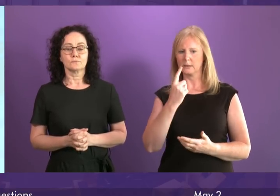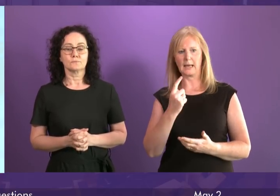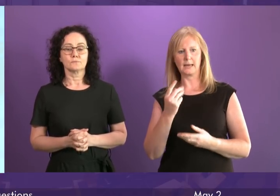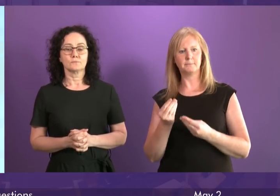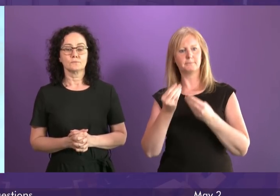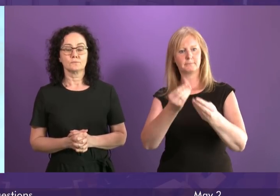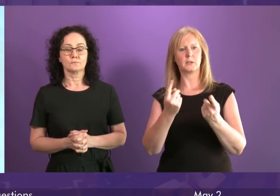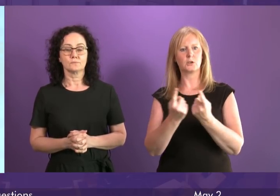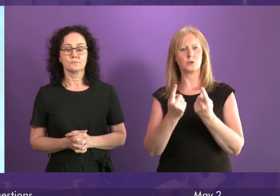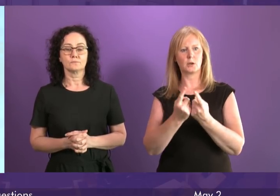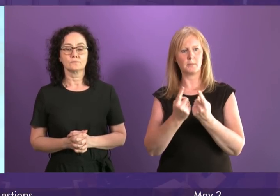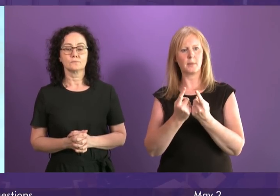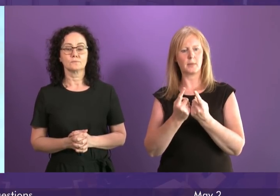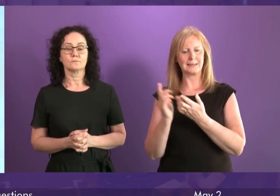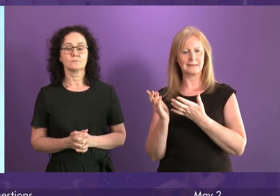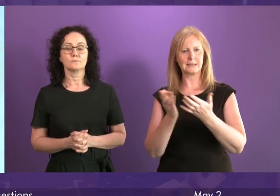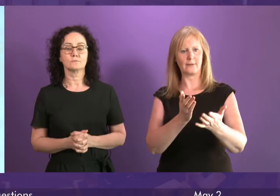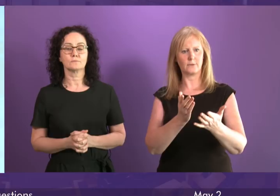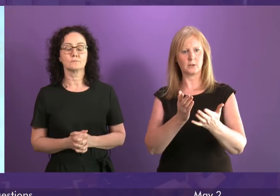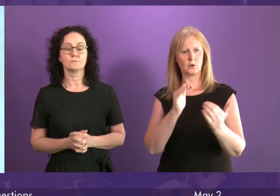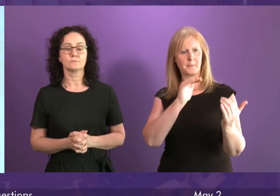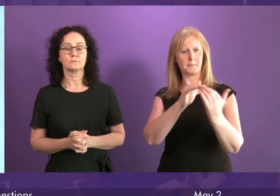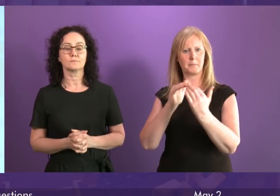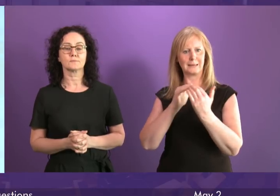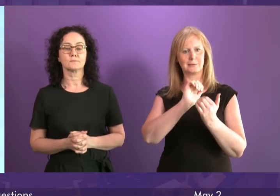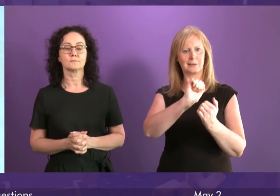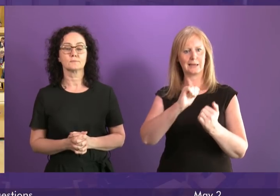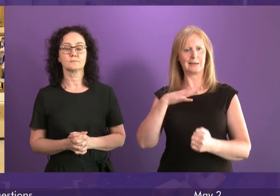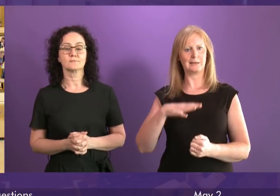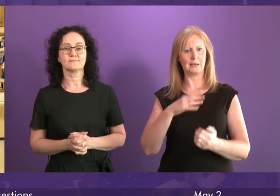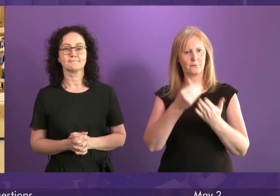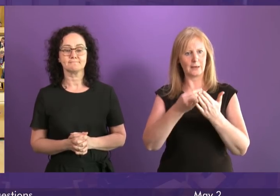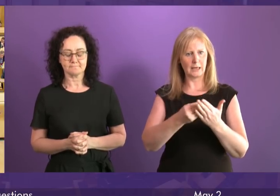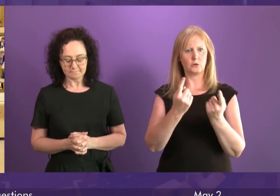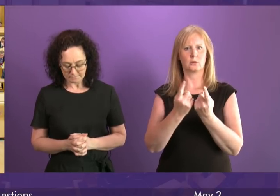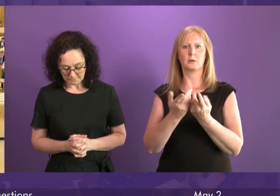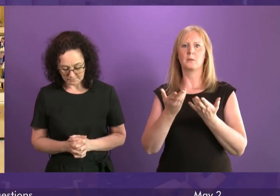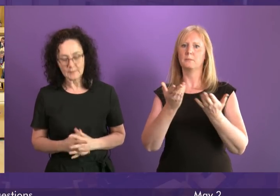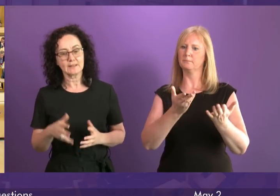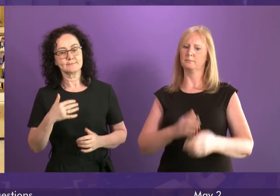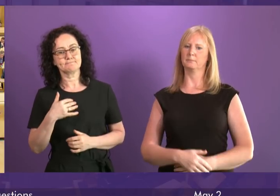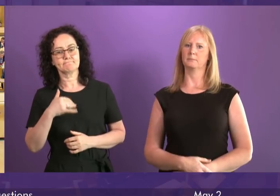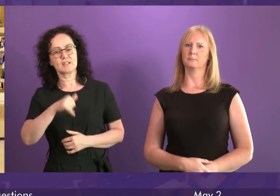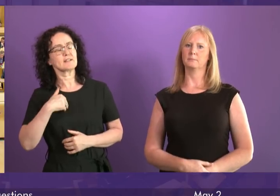provides practical, emotional and perhaps even financial support? First Minister. Yes, agree very much with Angela